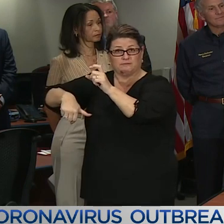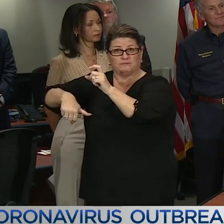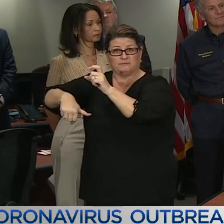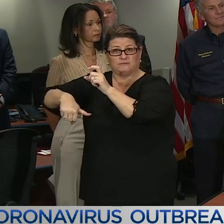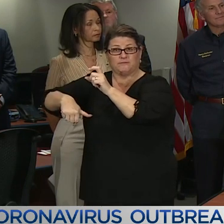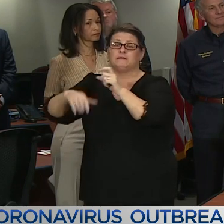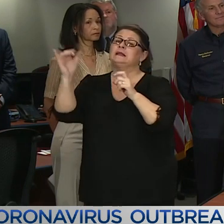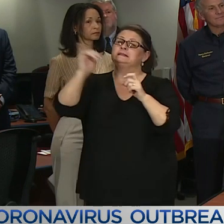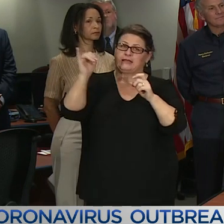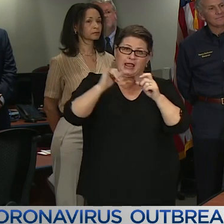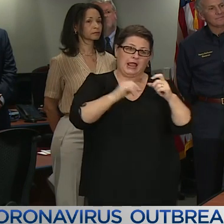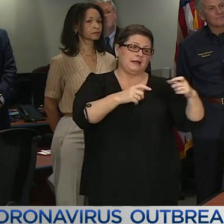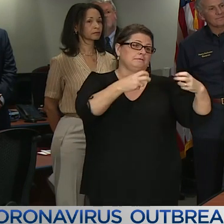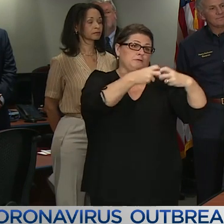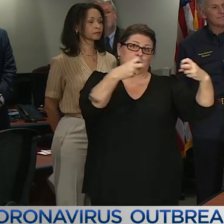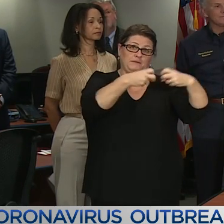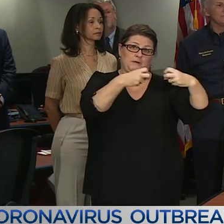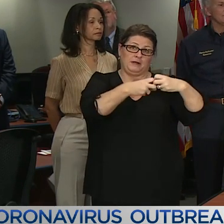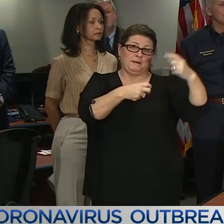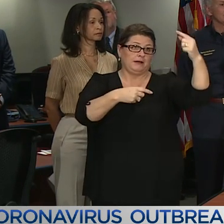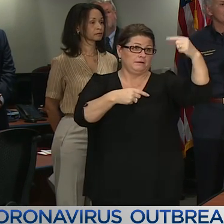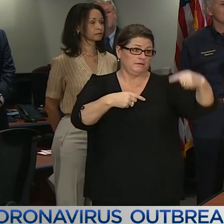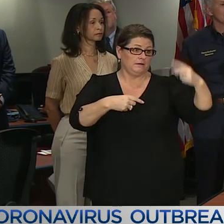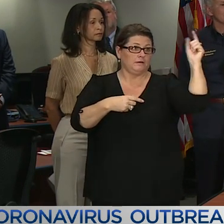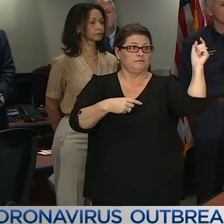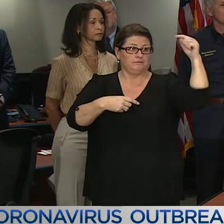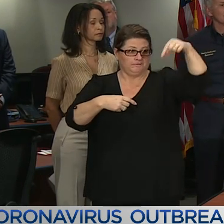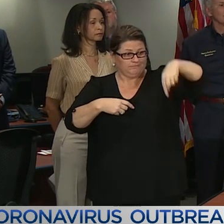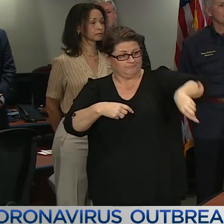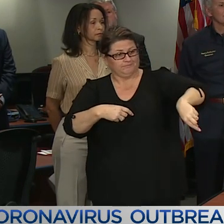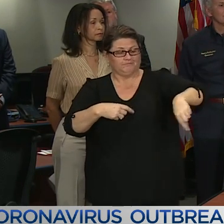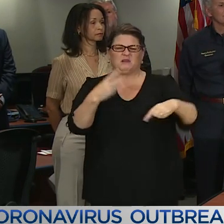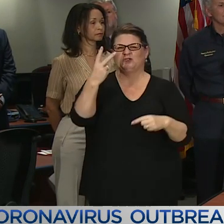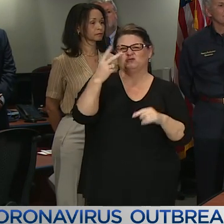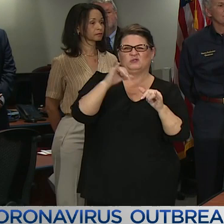You do the same on the other end of the fabric about two inches down.